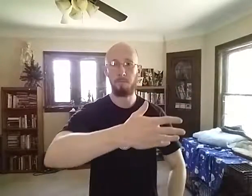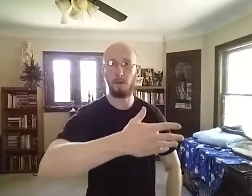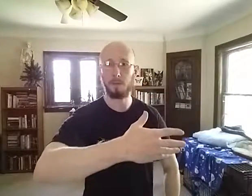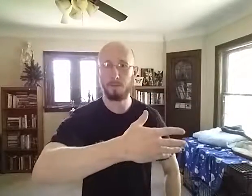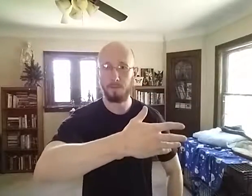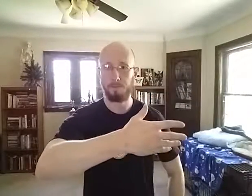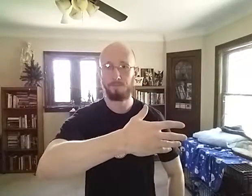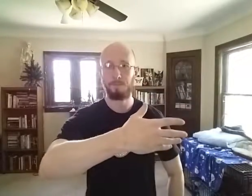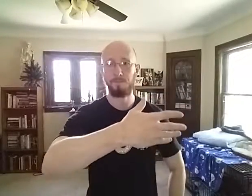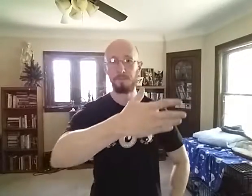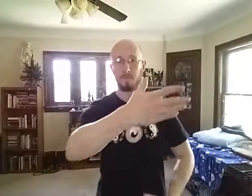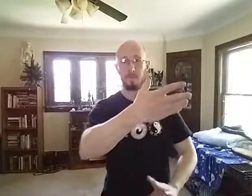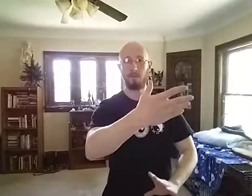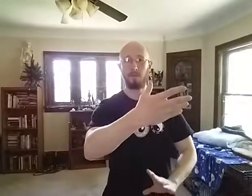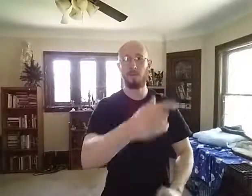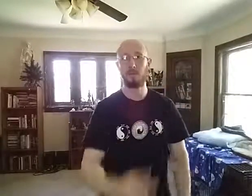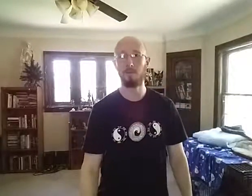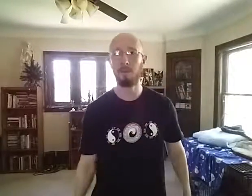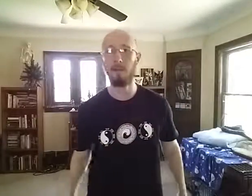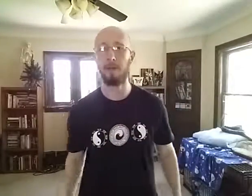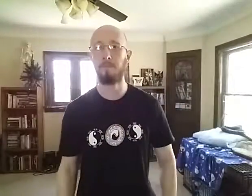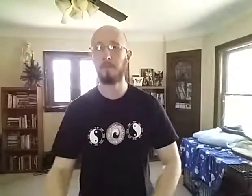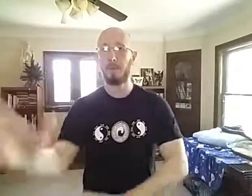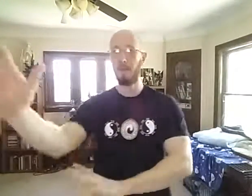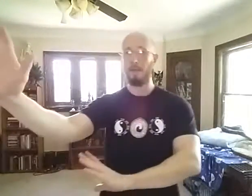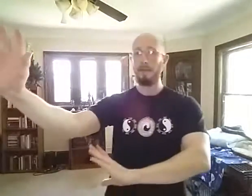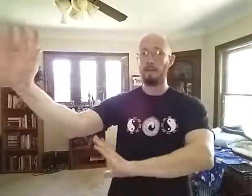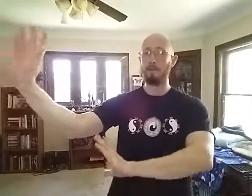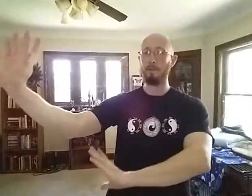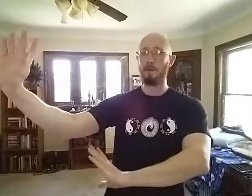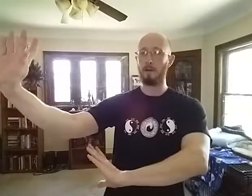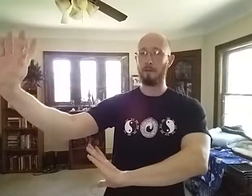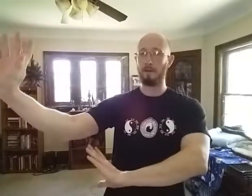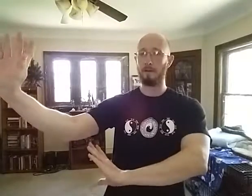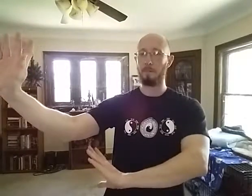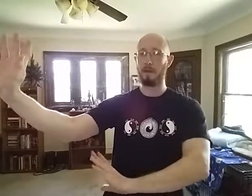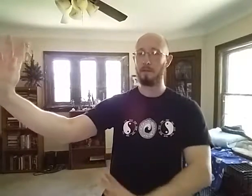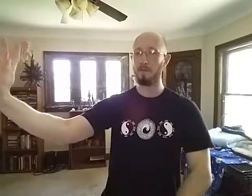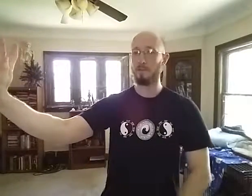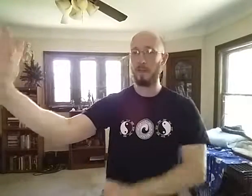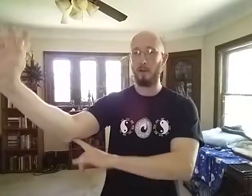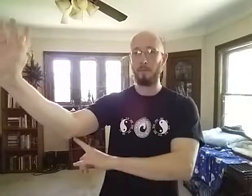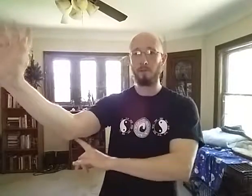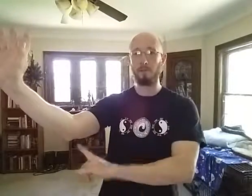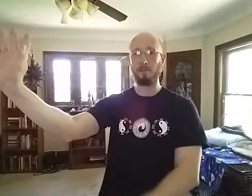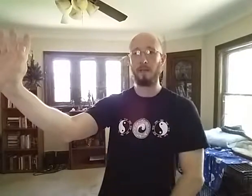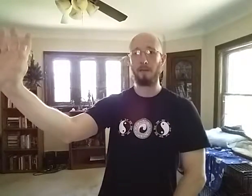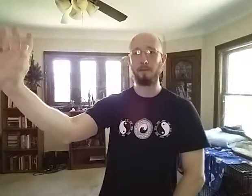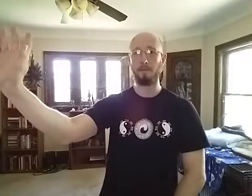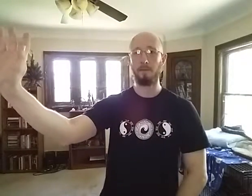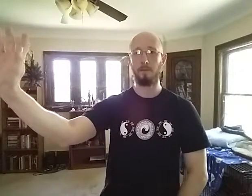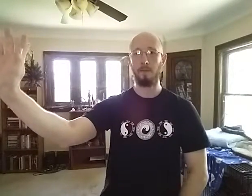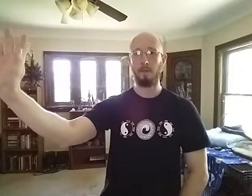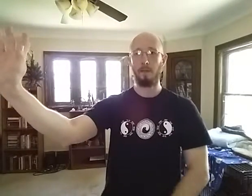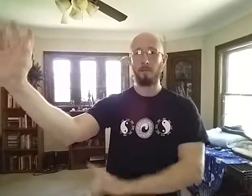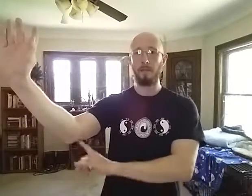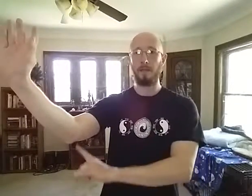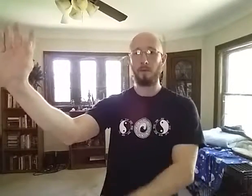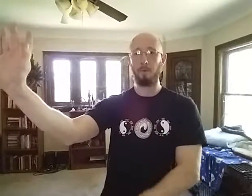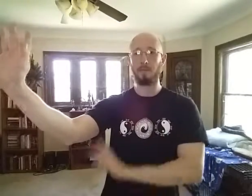pungs and different things with that. Even when we talk about coming out this way, elbows still down. When the elbow's